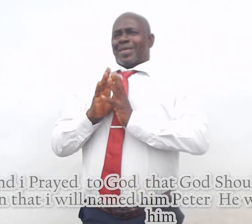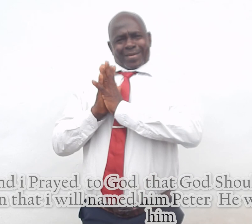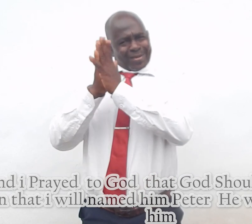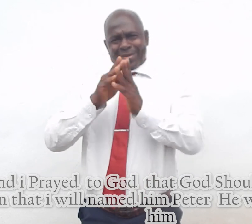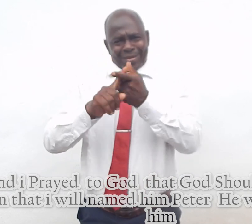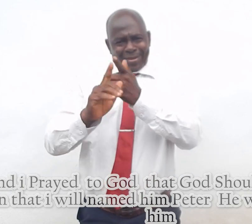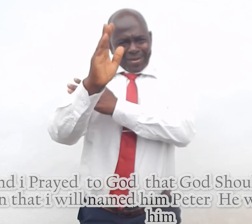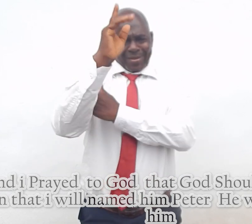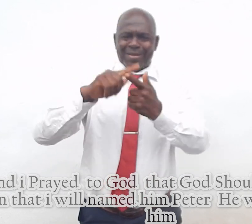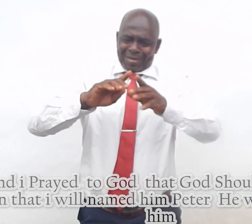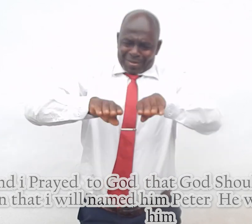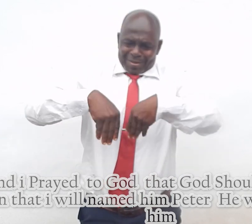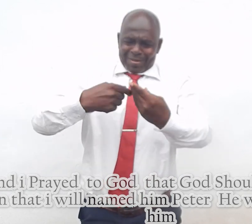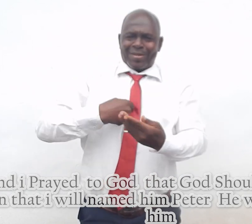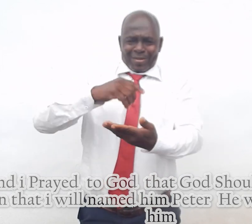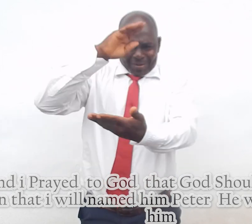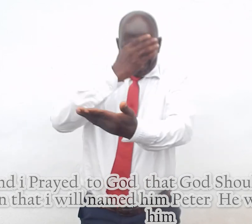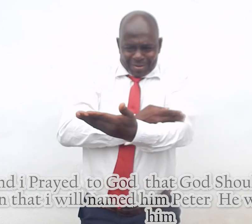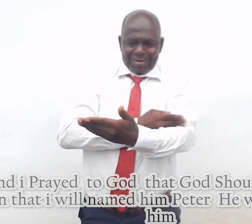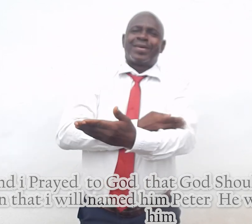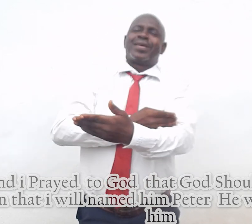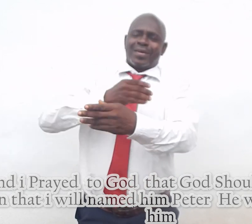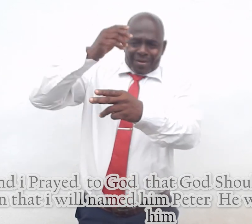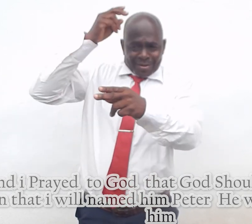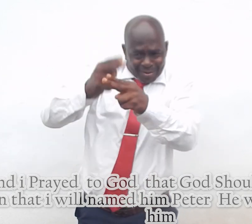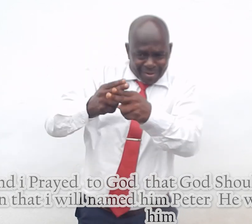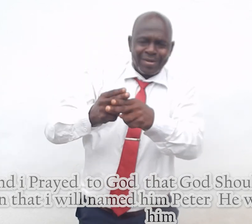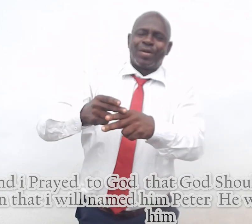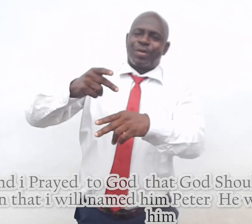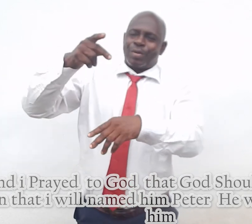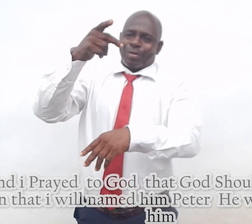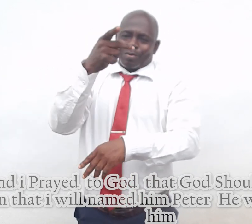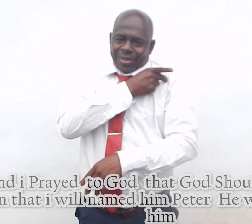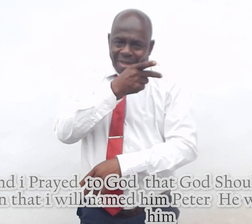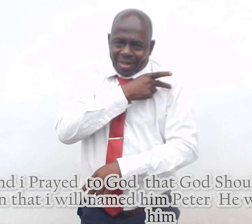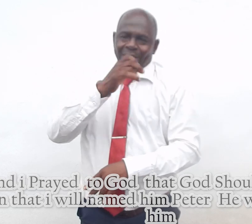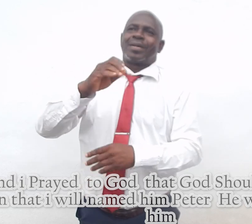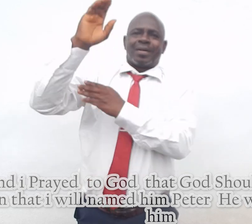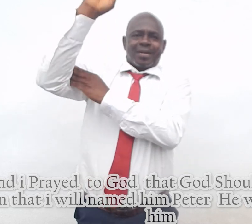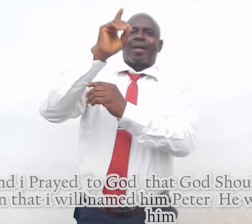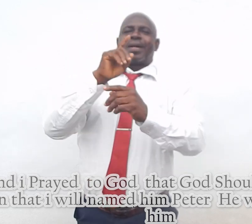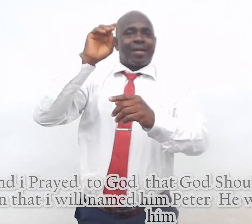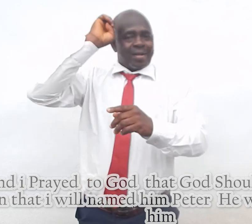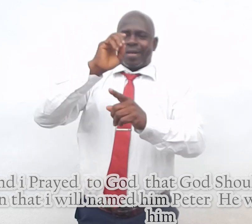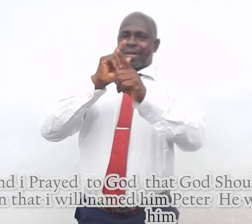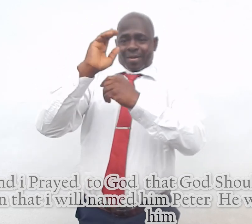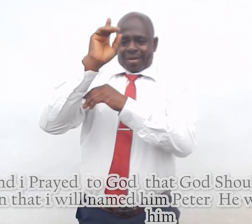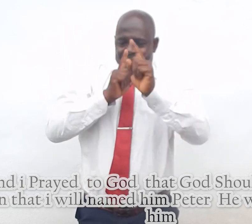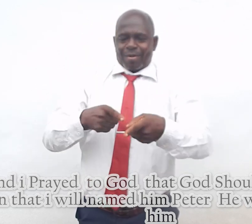and i pray to god that god should give me a son that i will name him peter it will